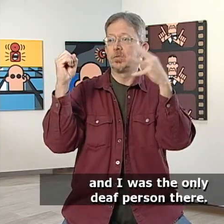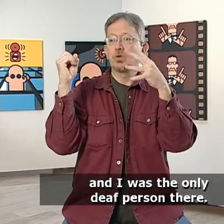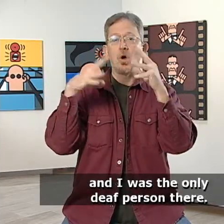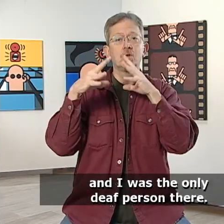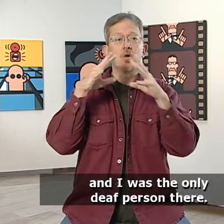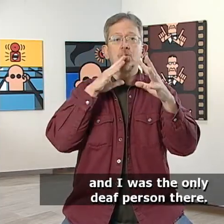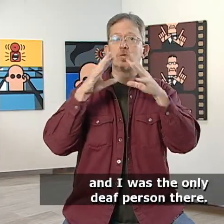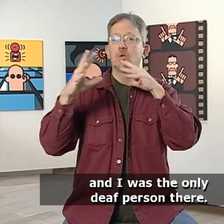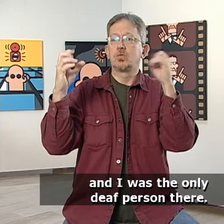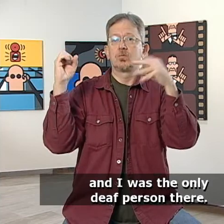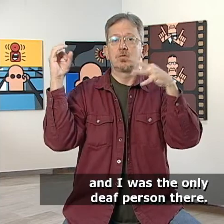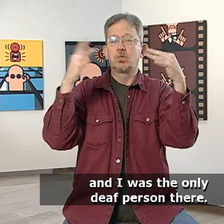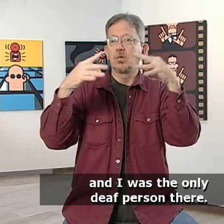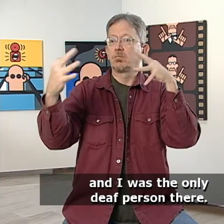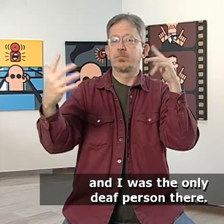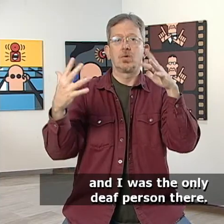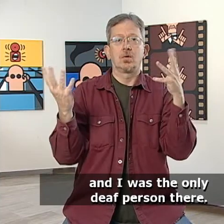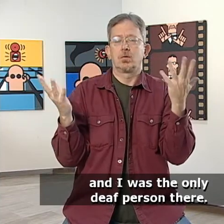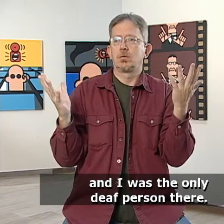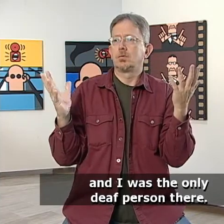And I was the only deaf person there.